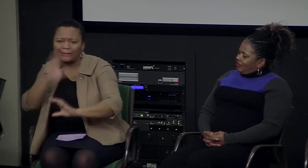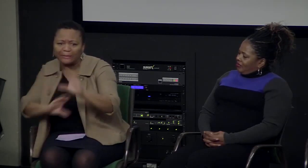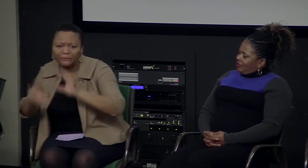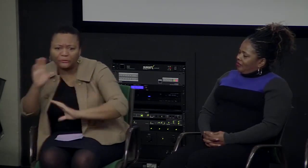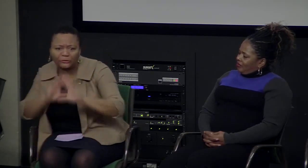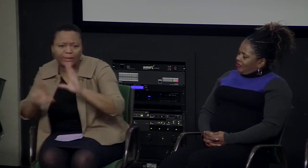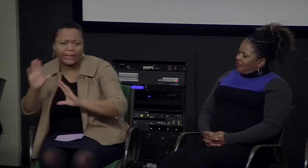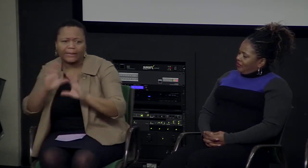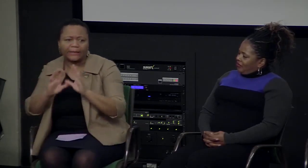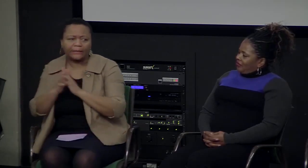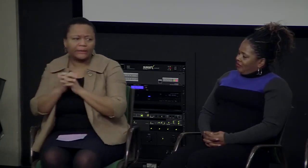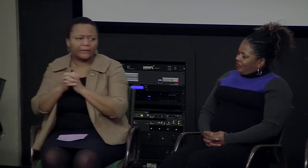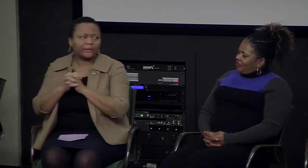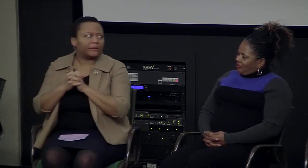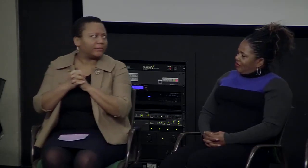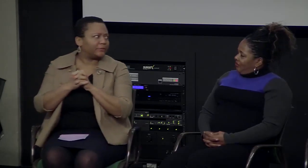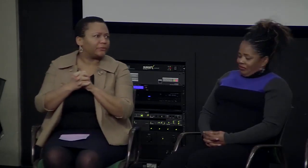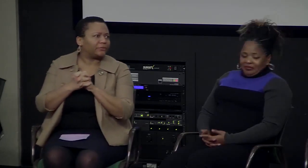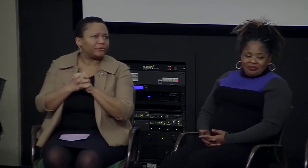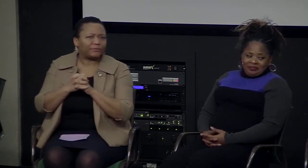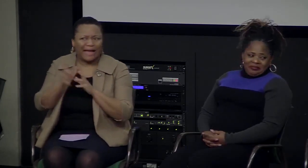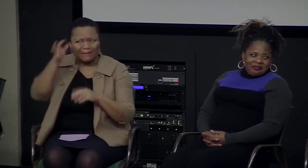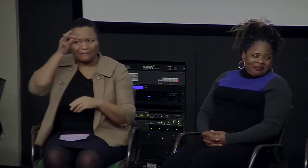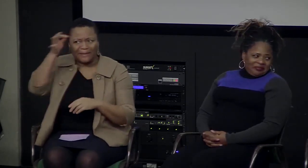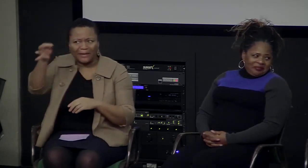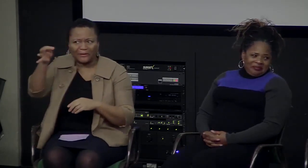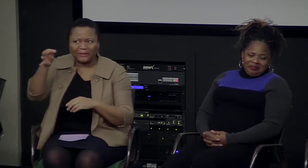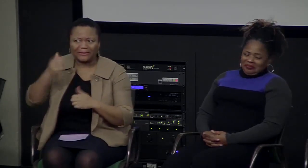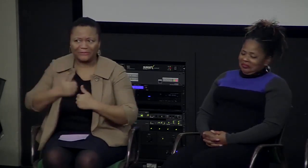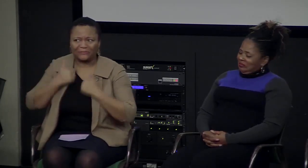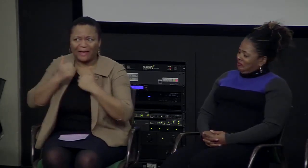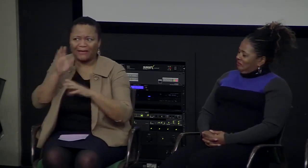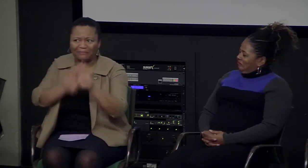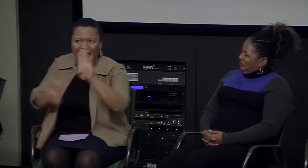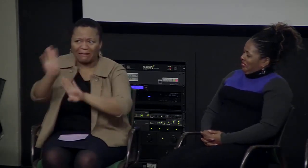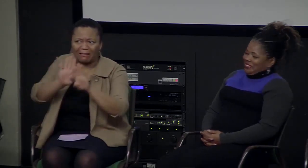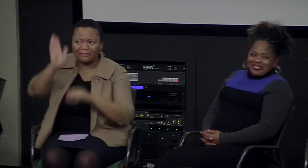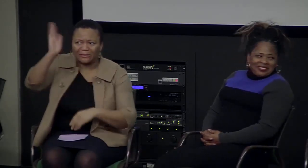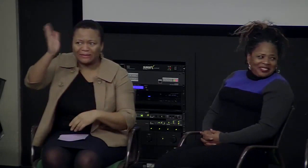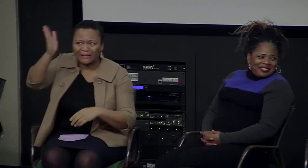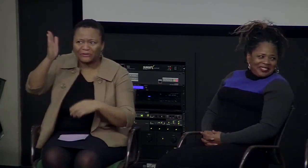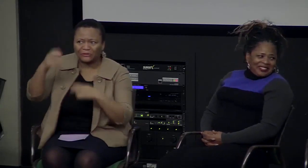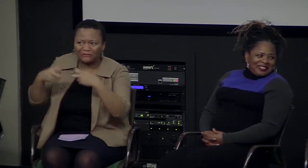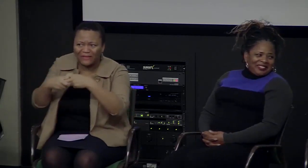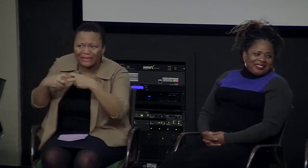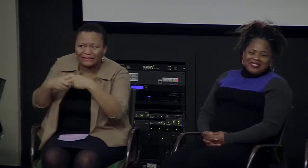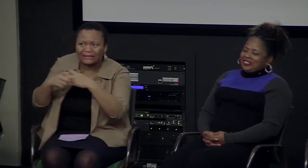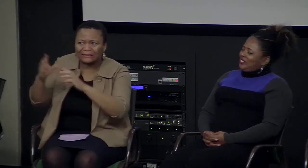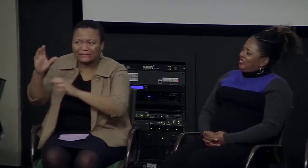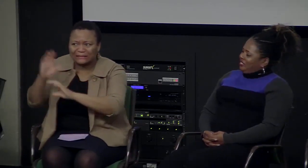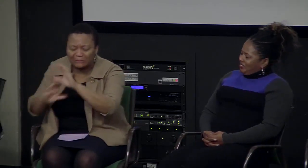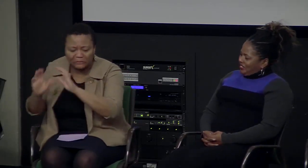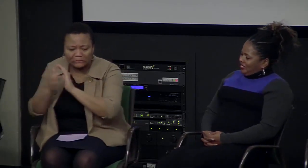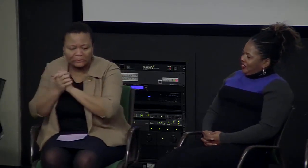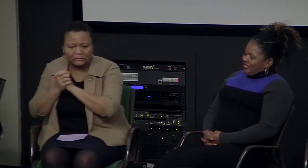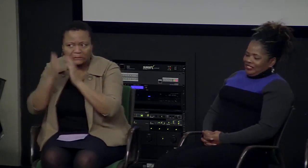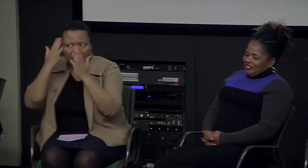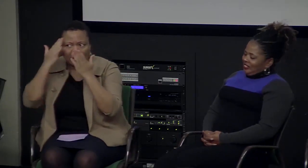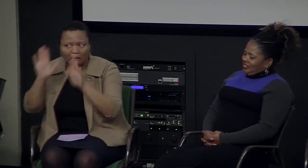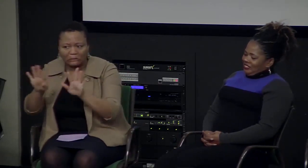his network who else could help us in other fields of science you know such as chemistry. You know we made it through the biology lecture